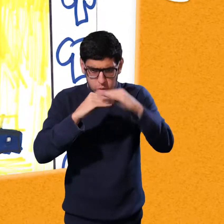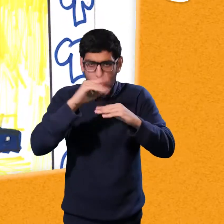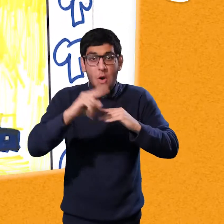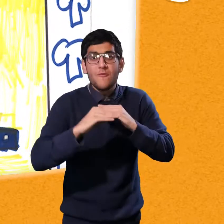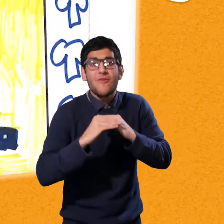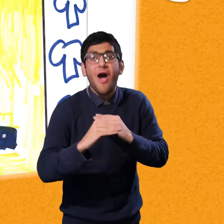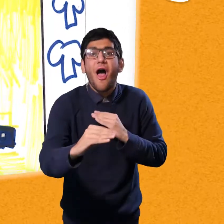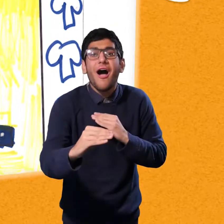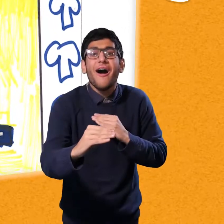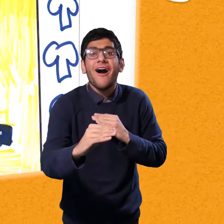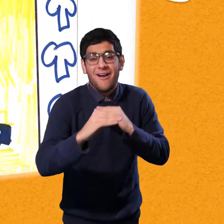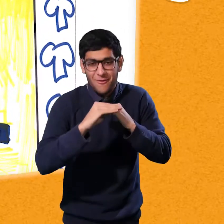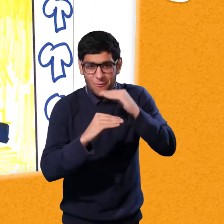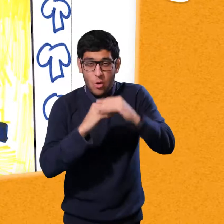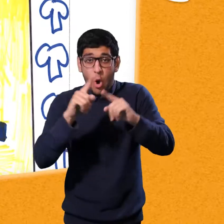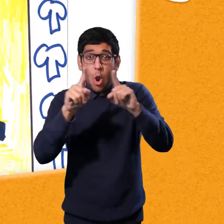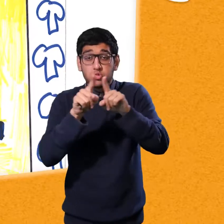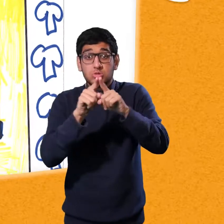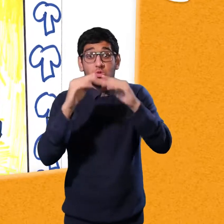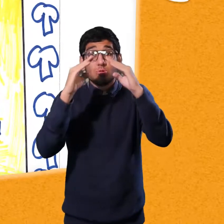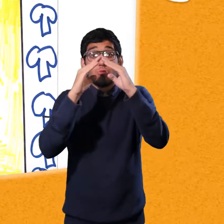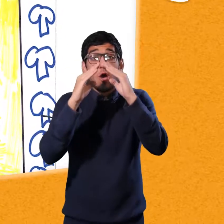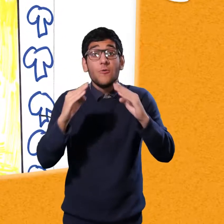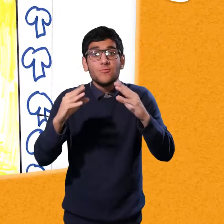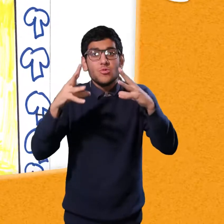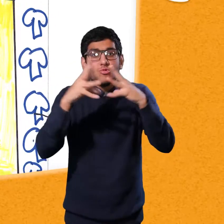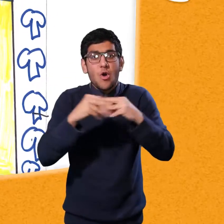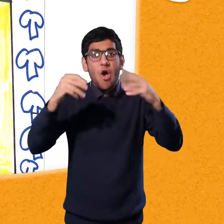roof floor.